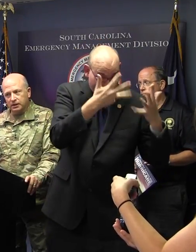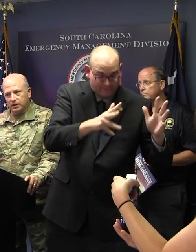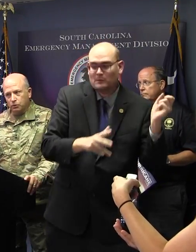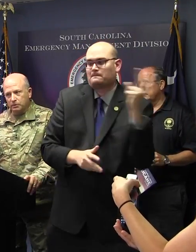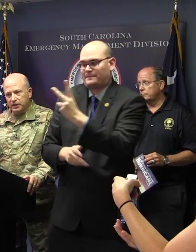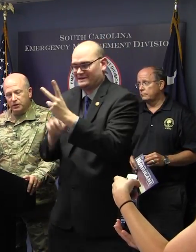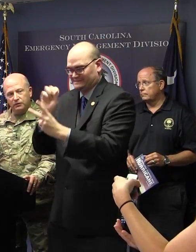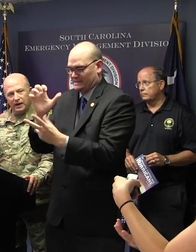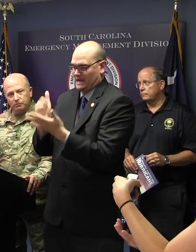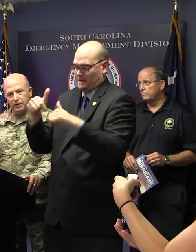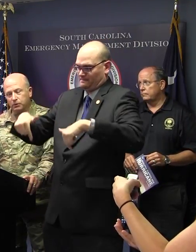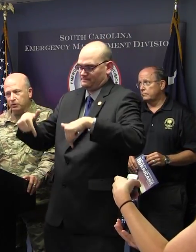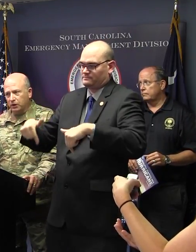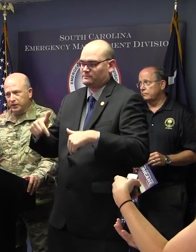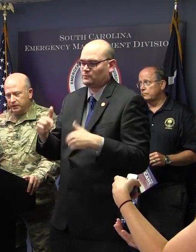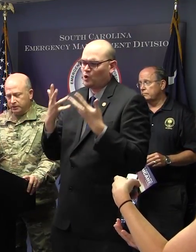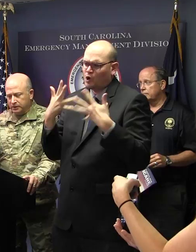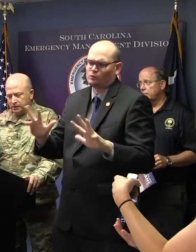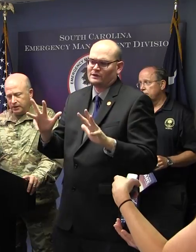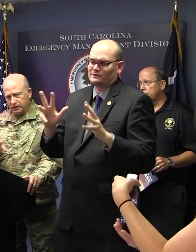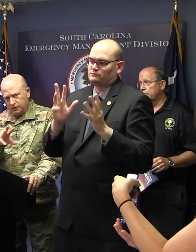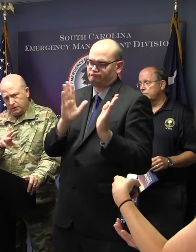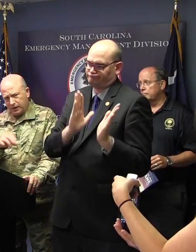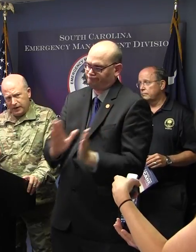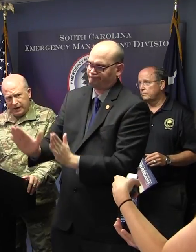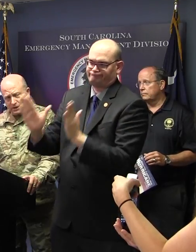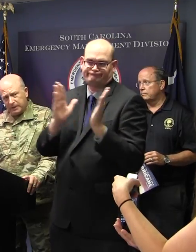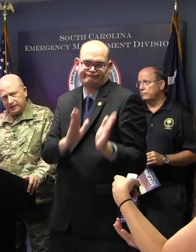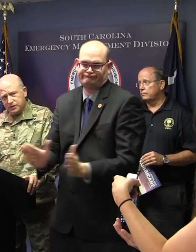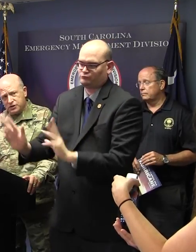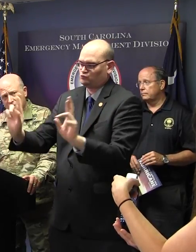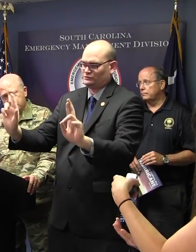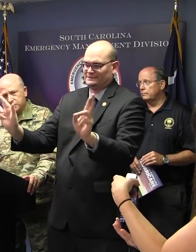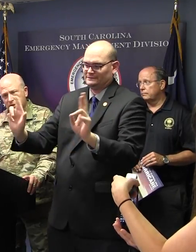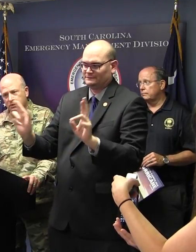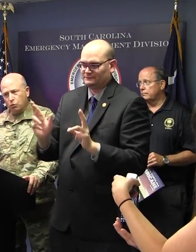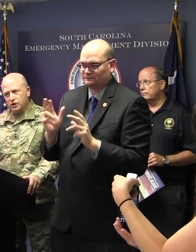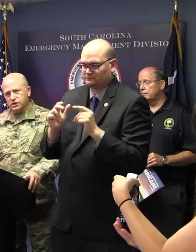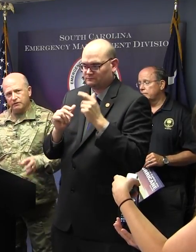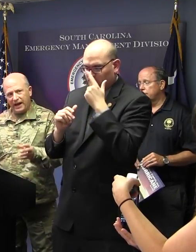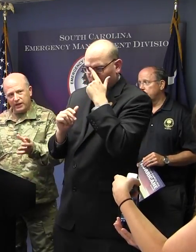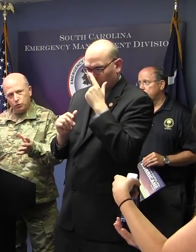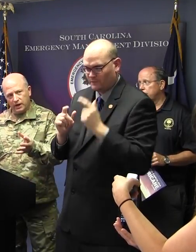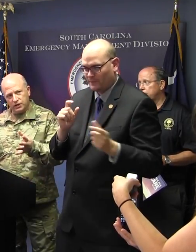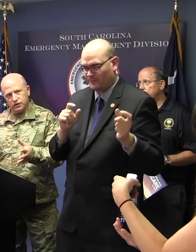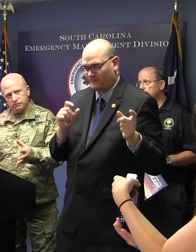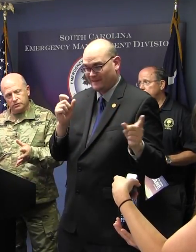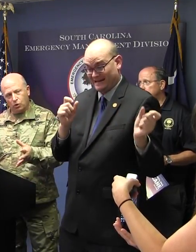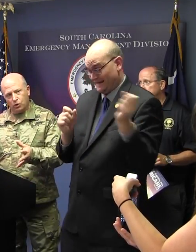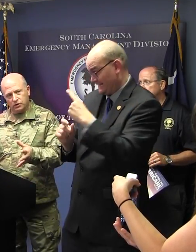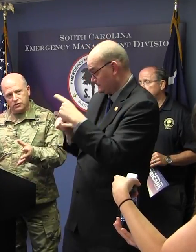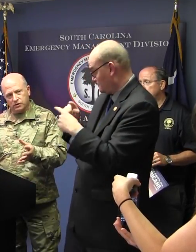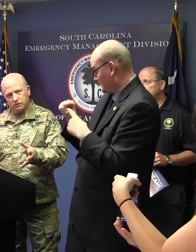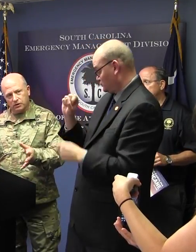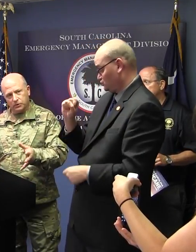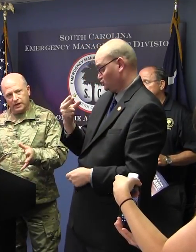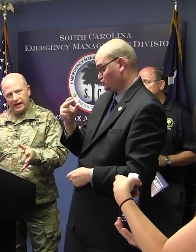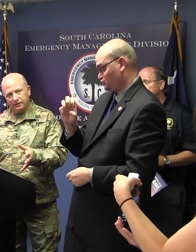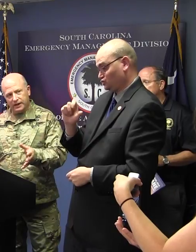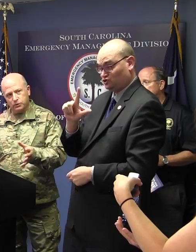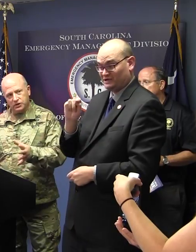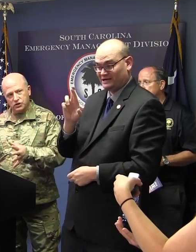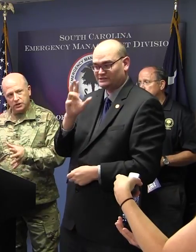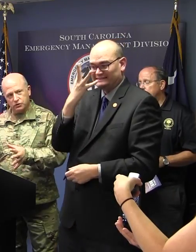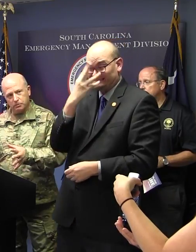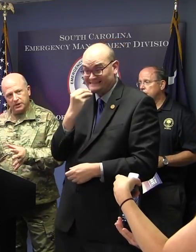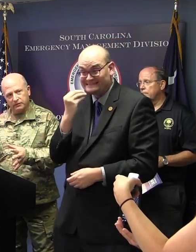we'll be notifying people on the and you ask about the centers. Once the evacuation orders are put